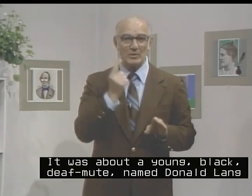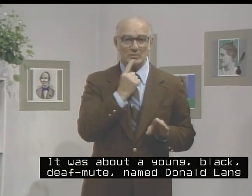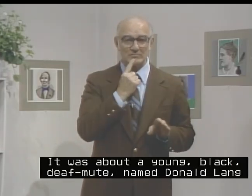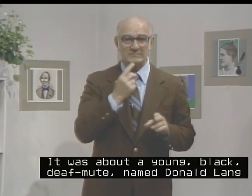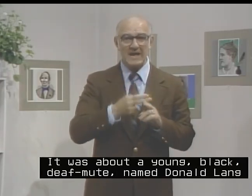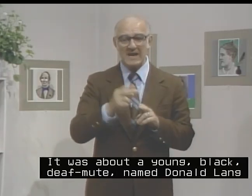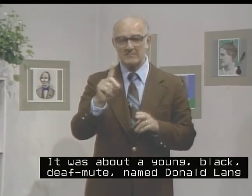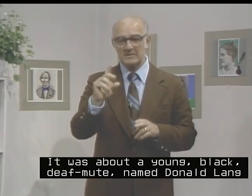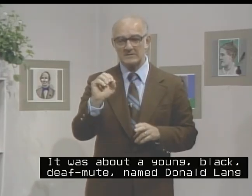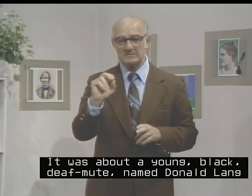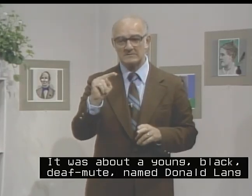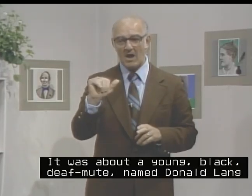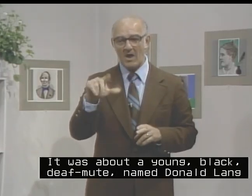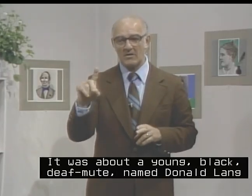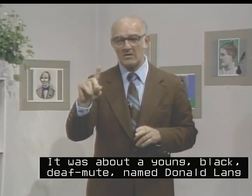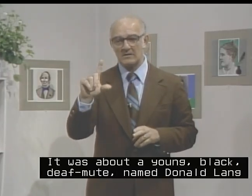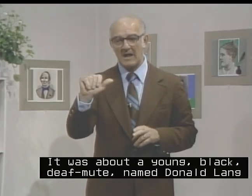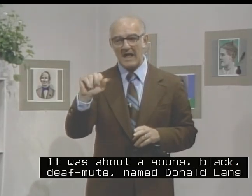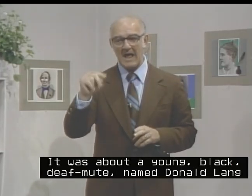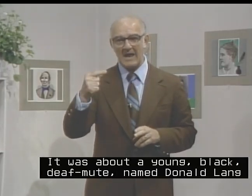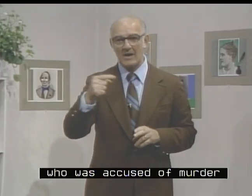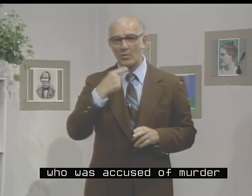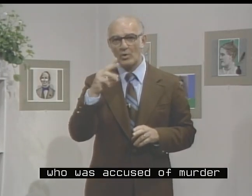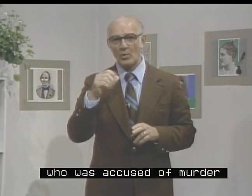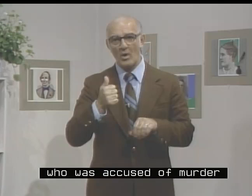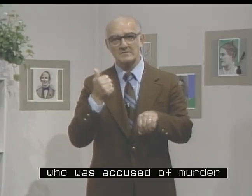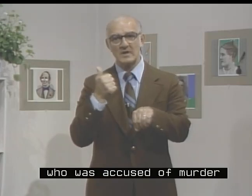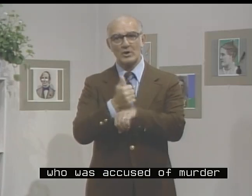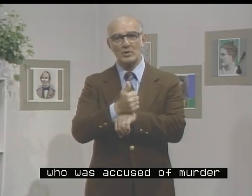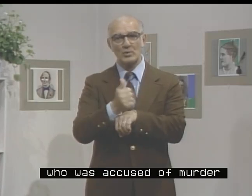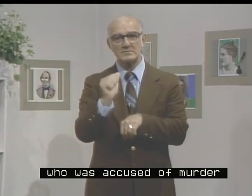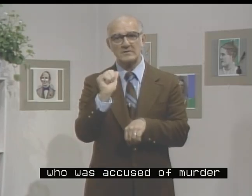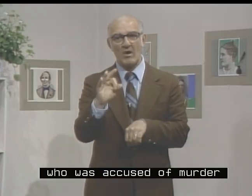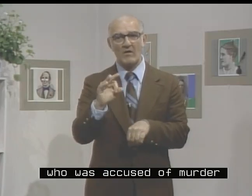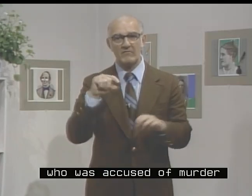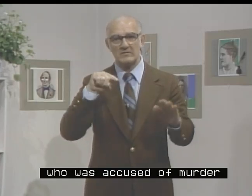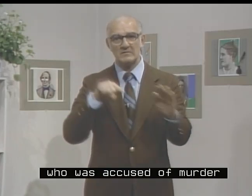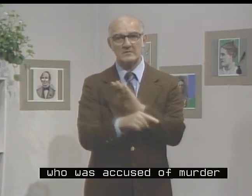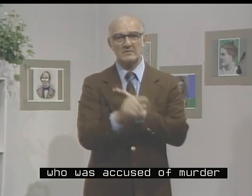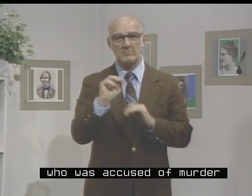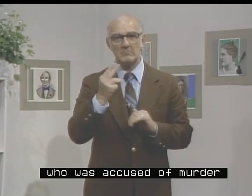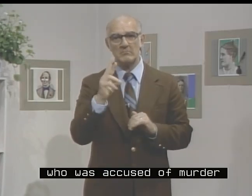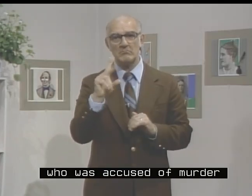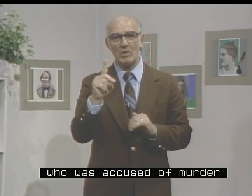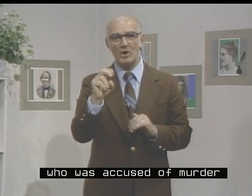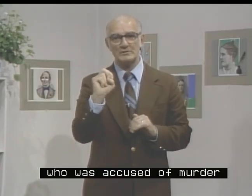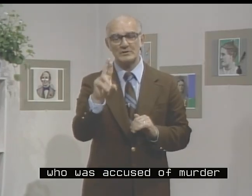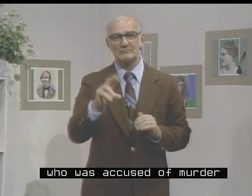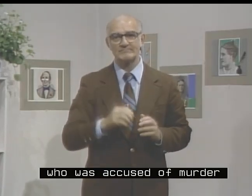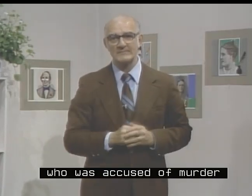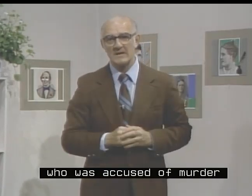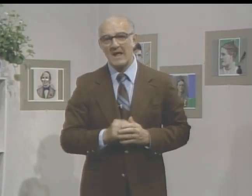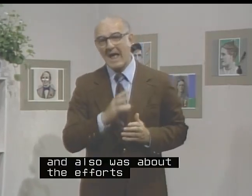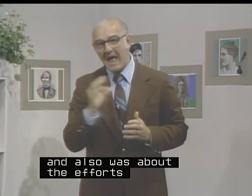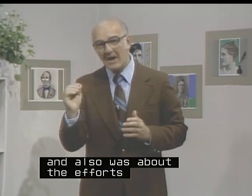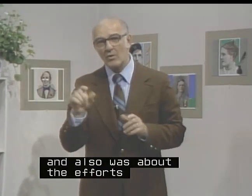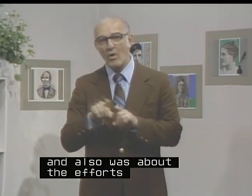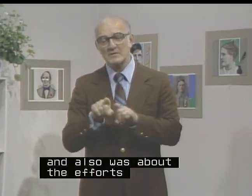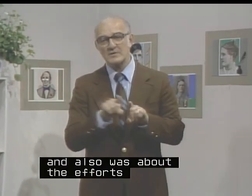named Donald Lang, who was accused of murder. And also